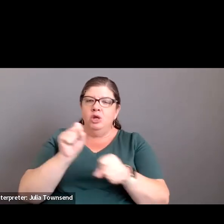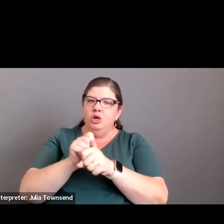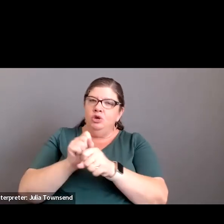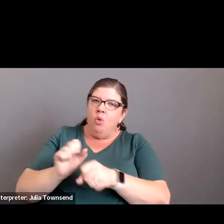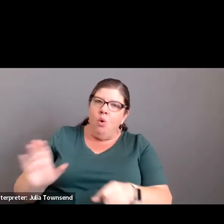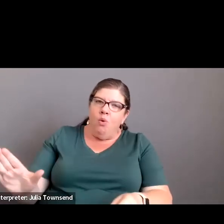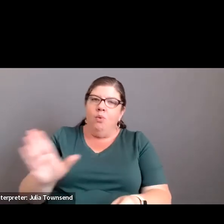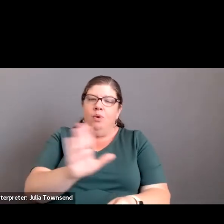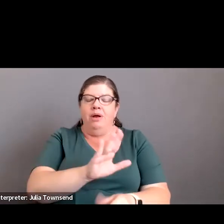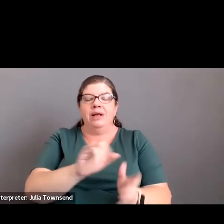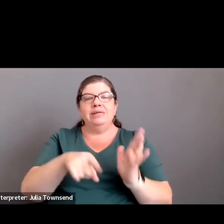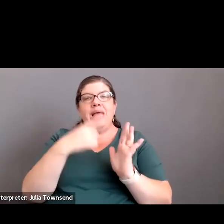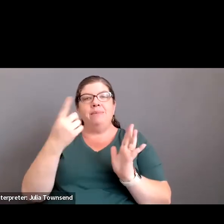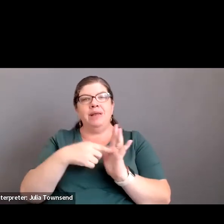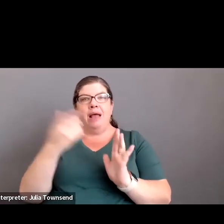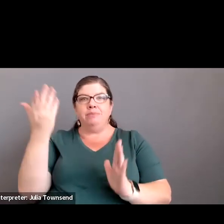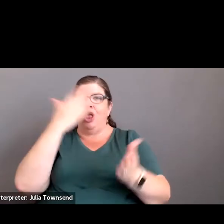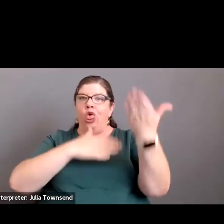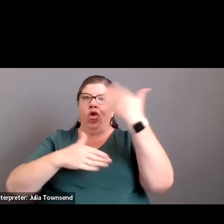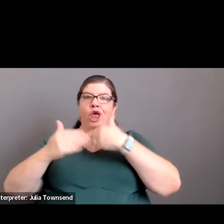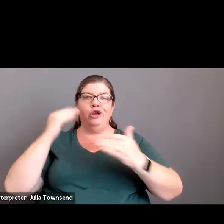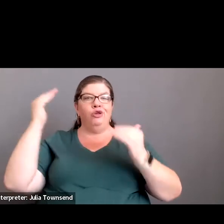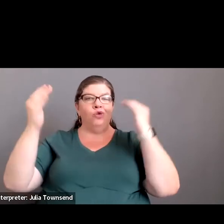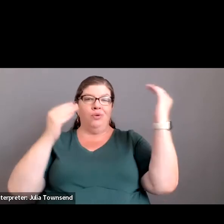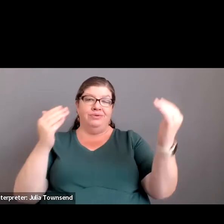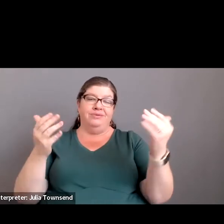because sometimes it is a blind spot for adults.